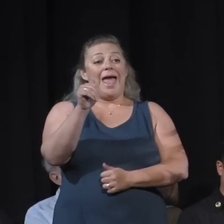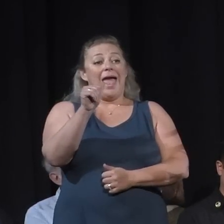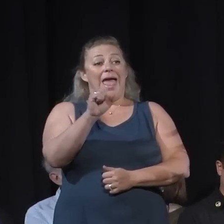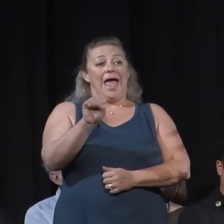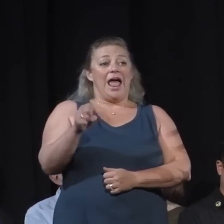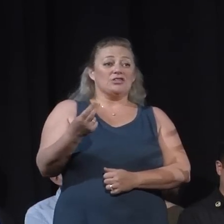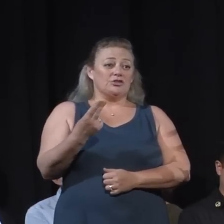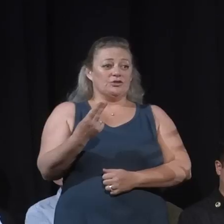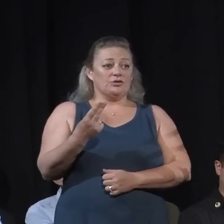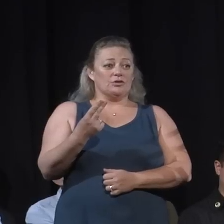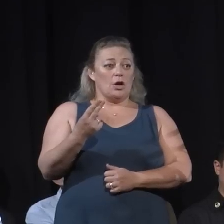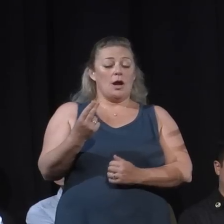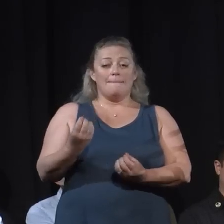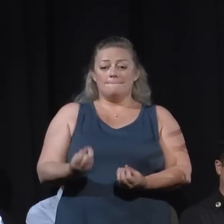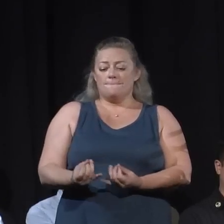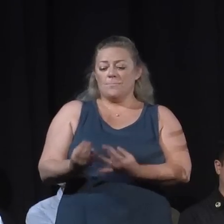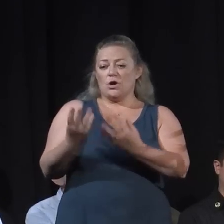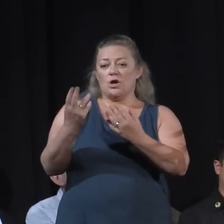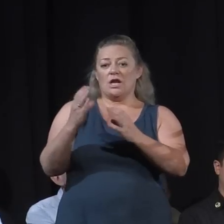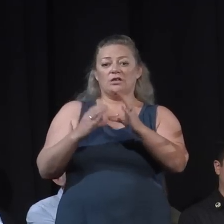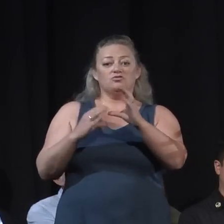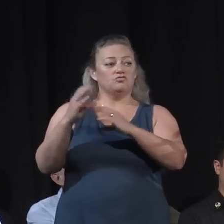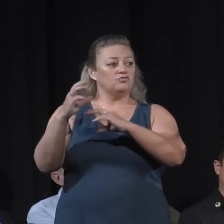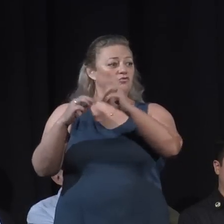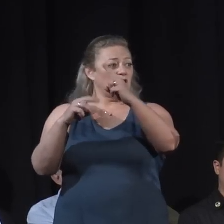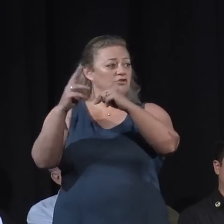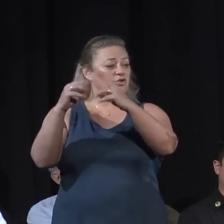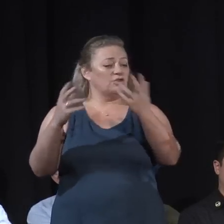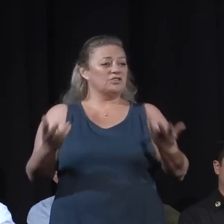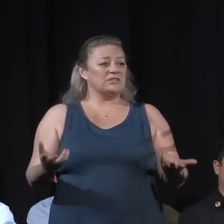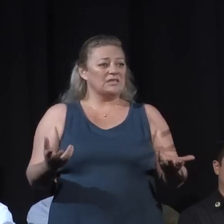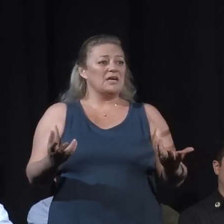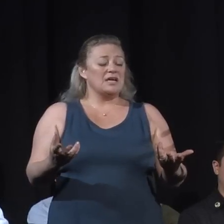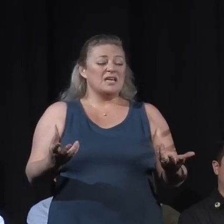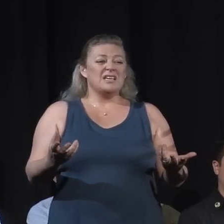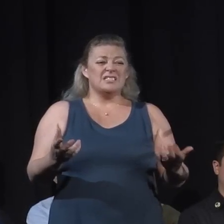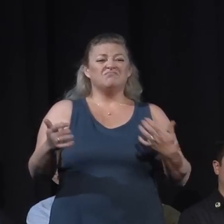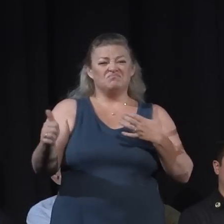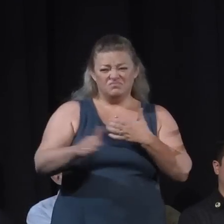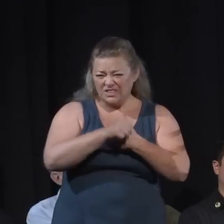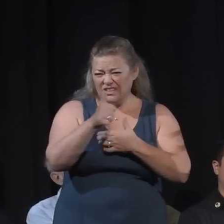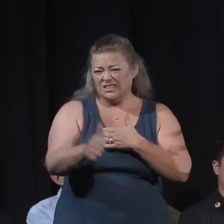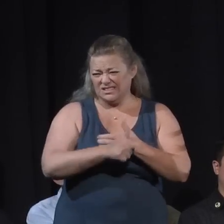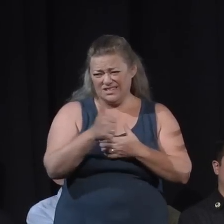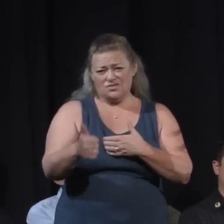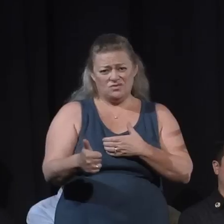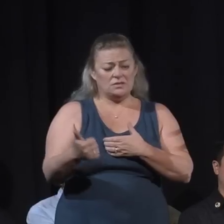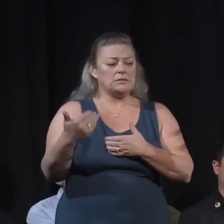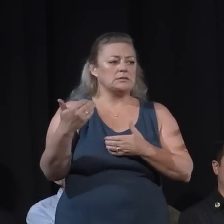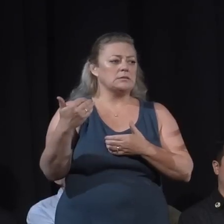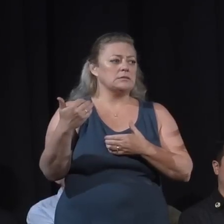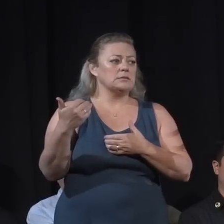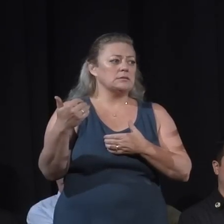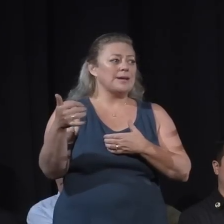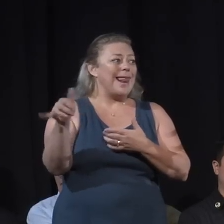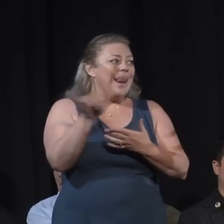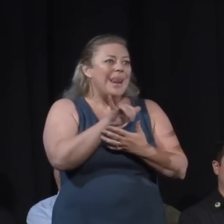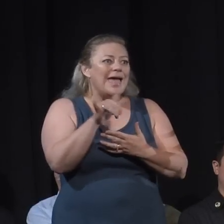forest or wildfire ash. Forest ash contains microscopic particles of vegetable matter